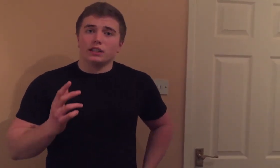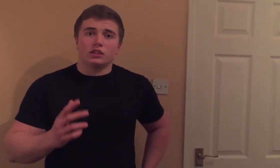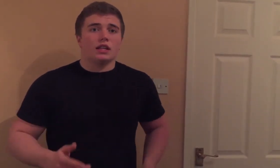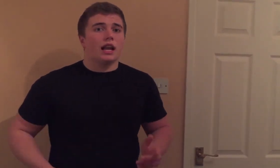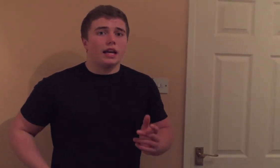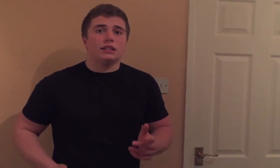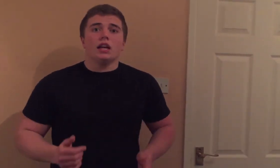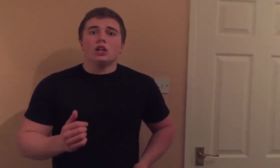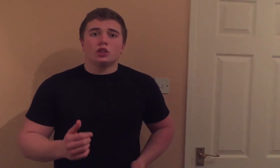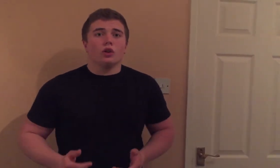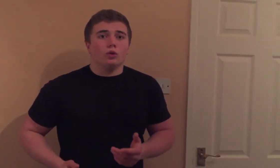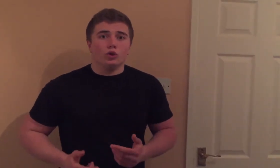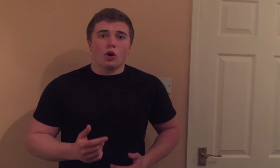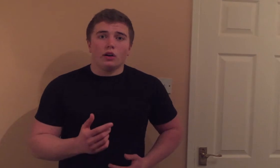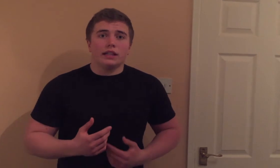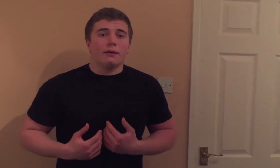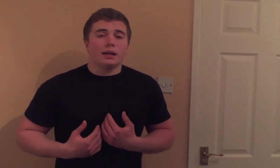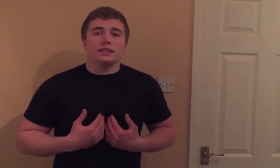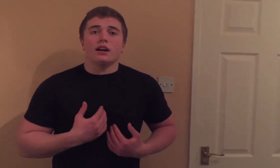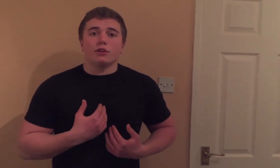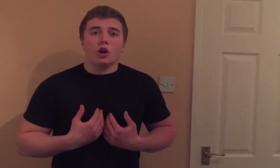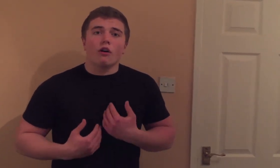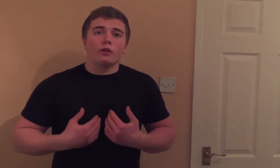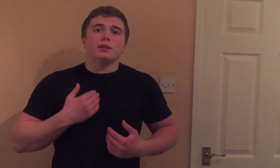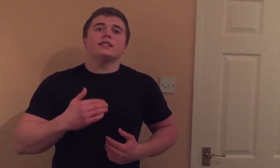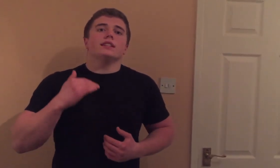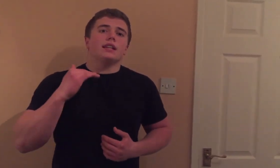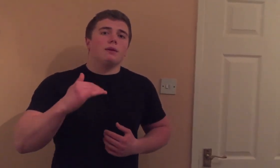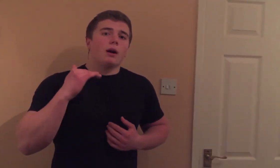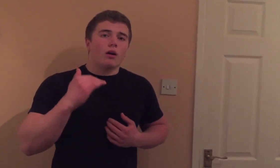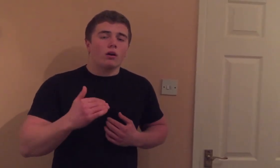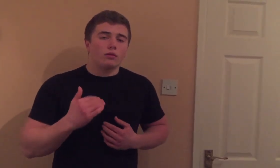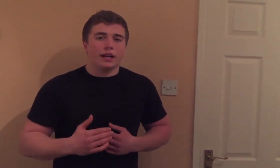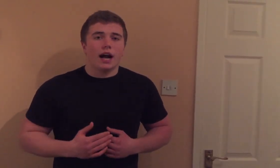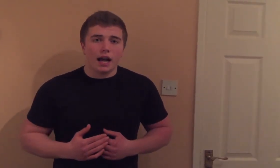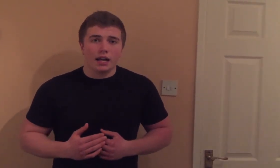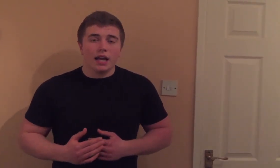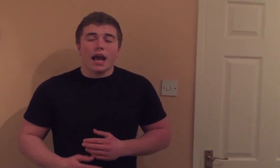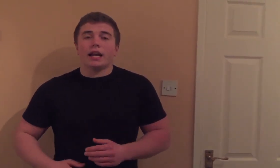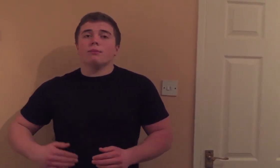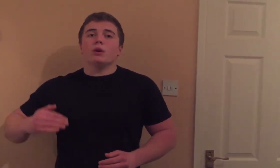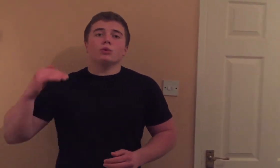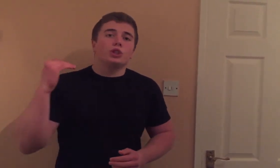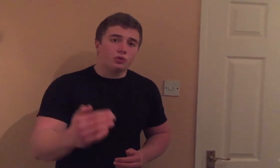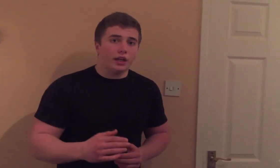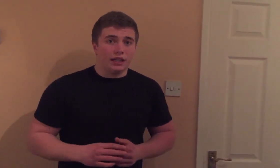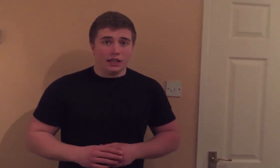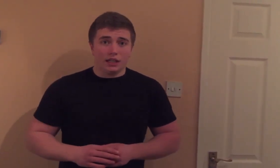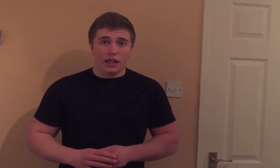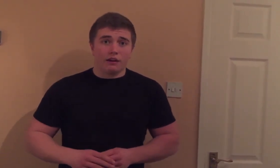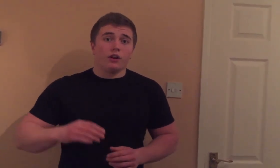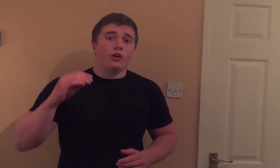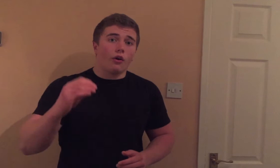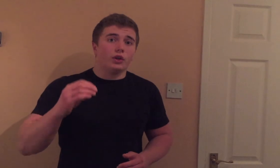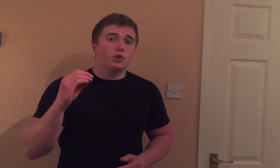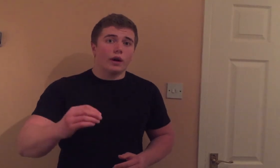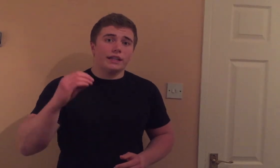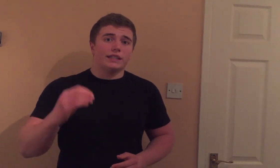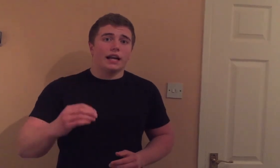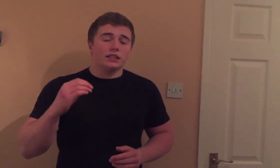This is a nice, slow jog to let myself recover, but still keep my heart rate high, and then I'll be going straight into it again. Another 20-second